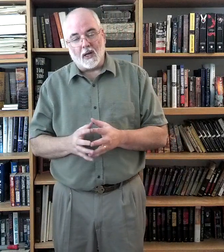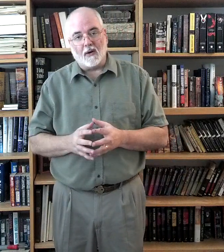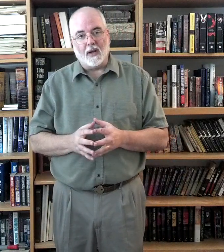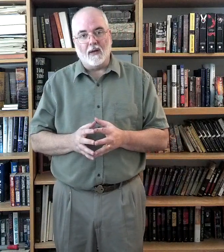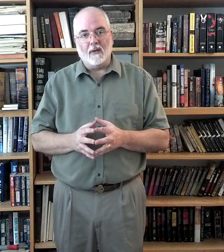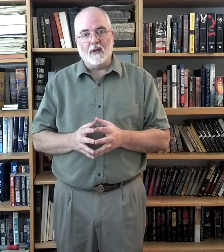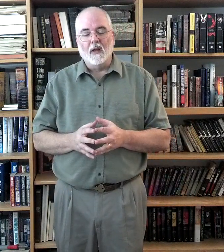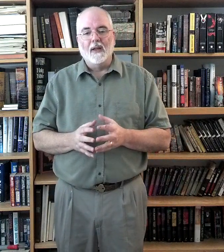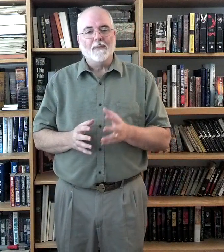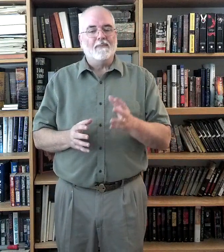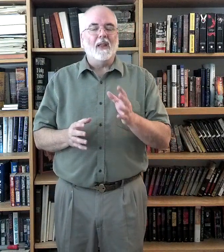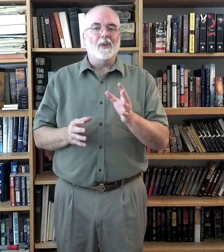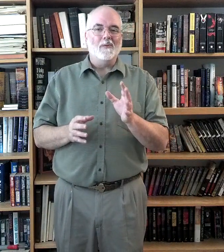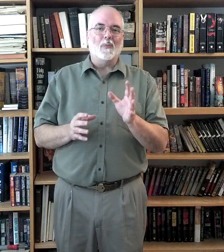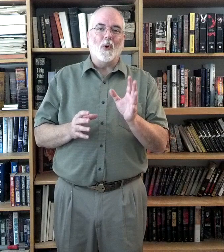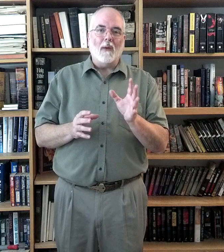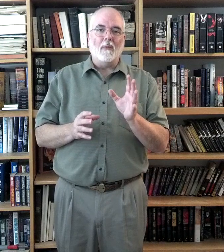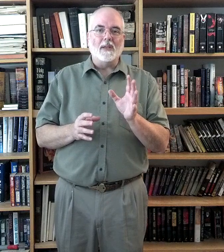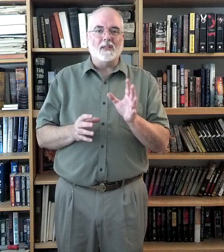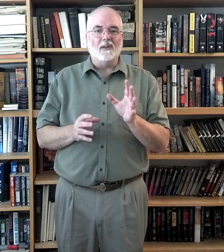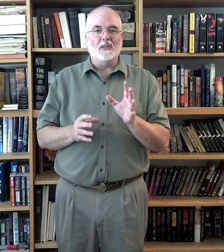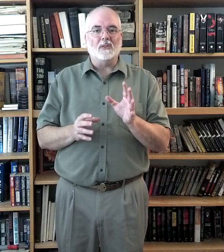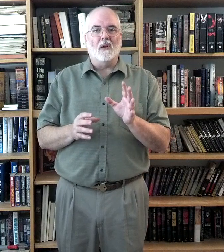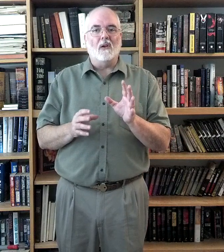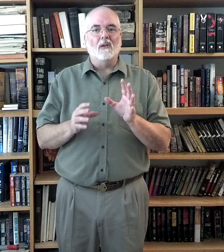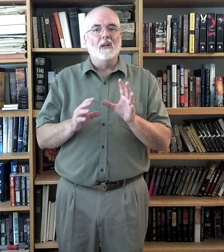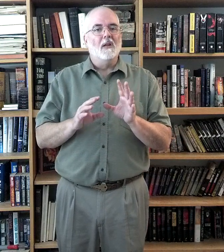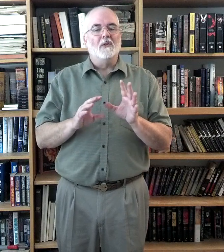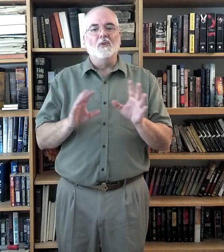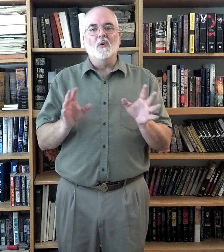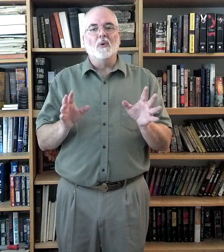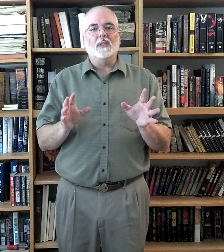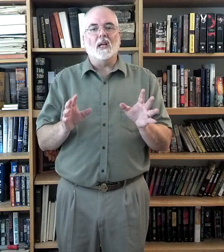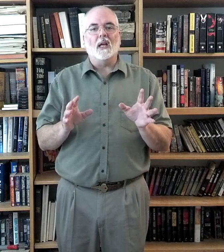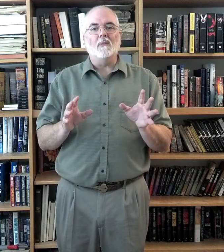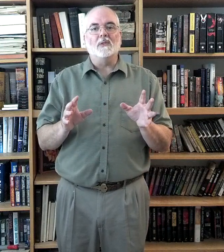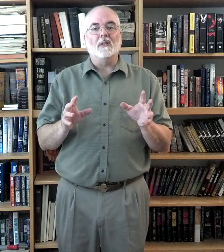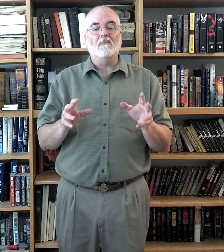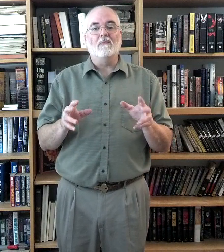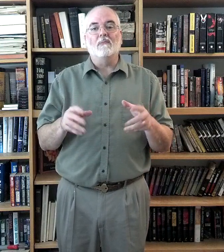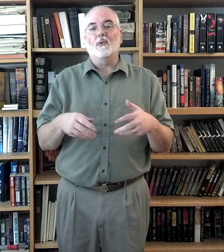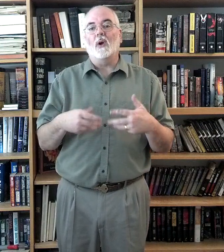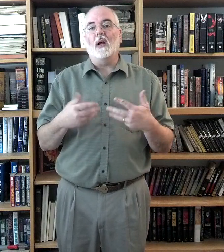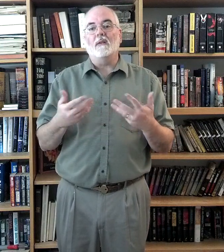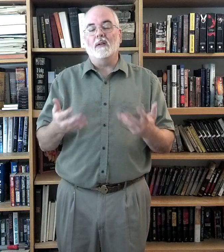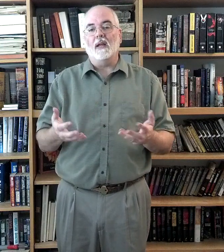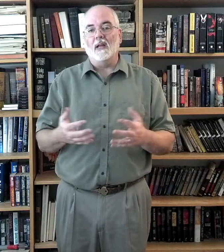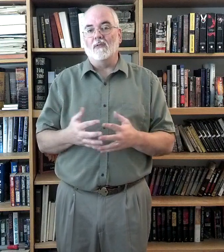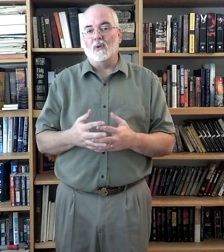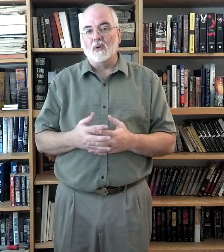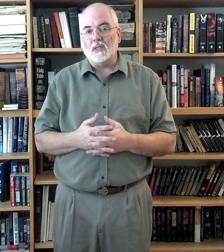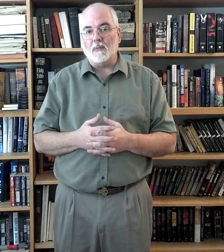of it. Now, you've probably sung this song numerous times prior to taking of the Lord's Supper.